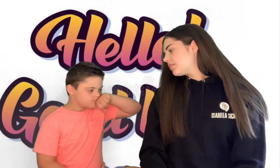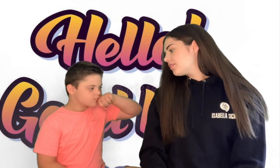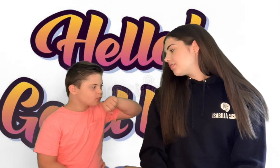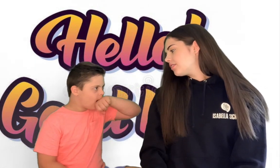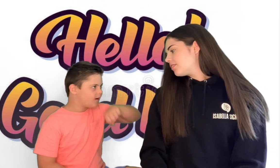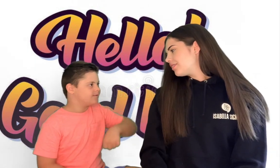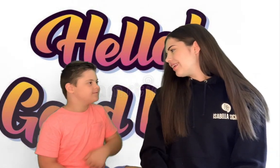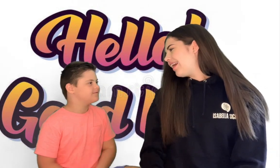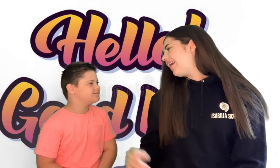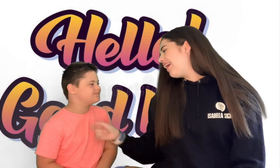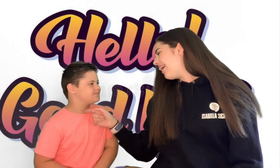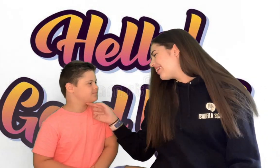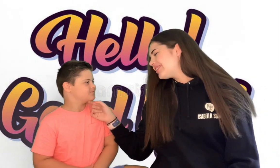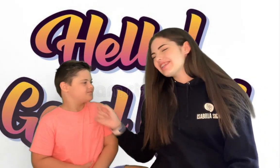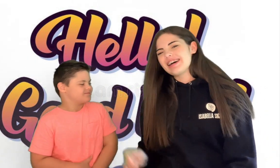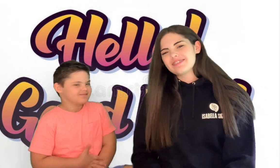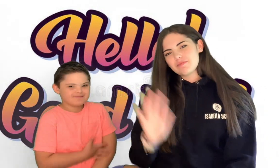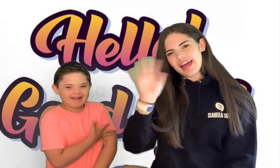ah closer now say bye